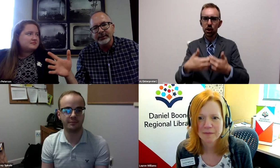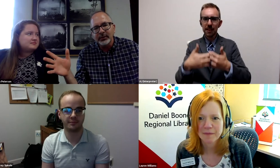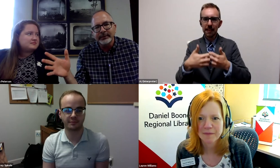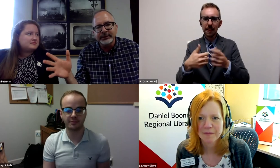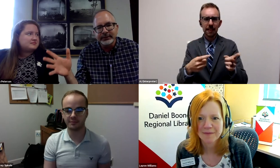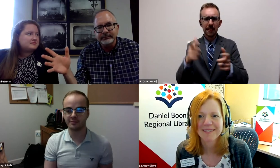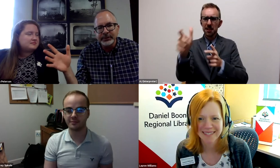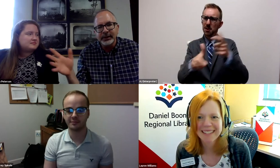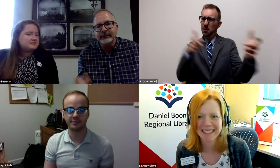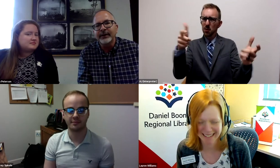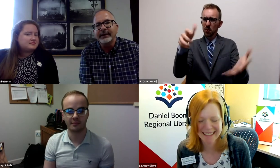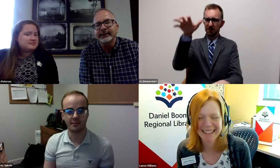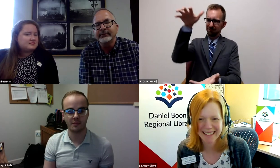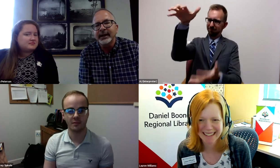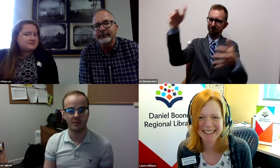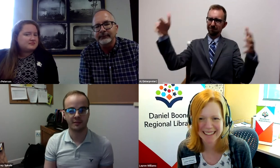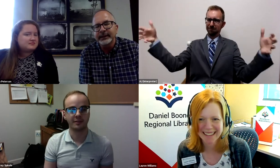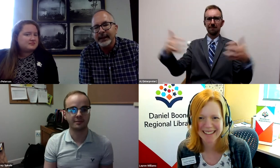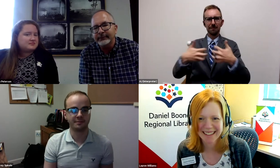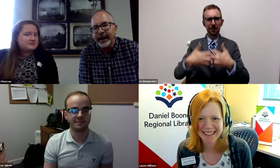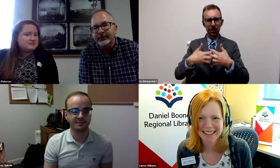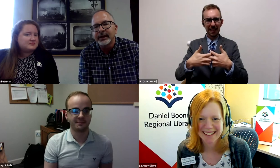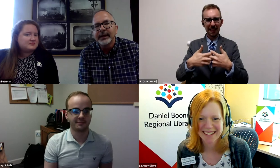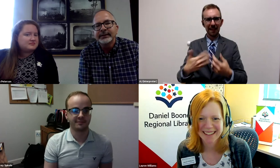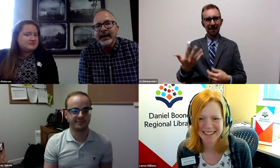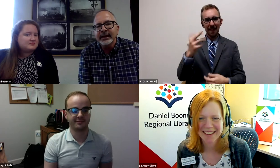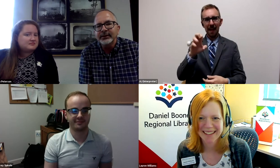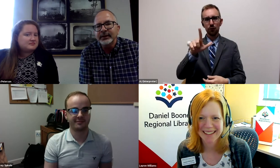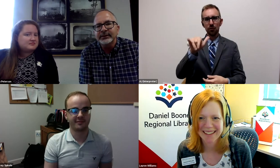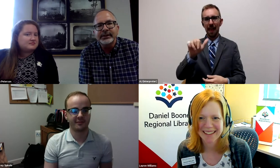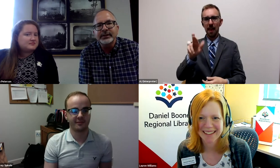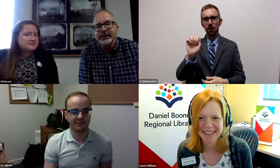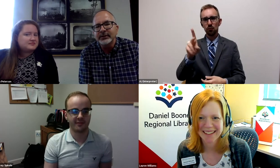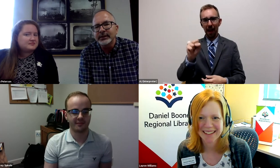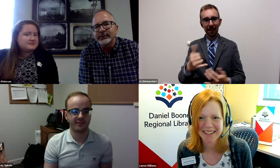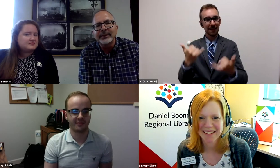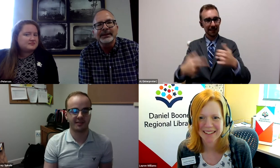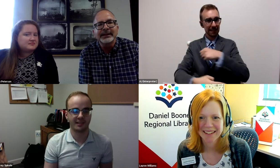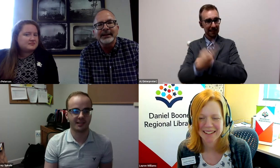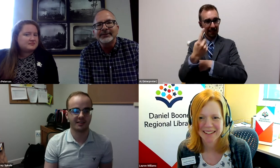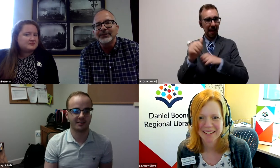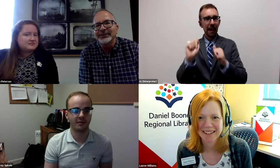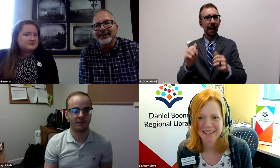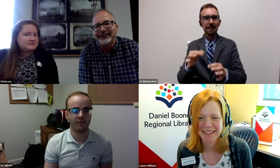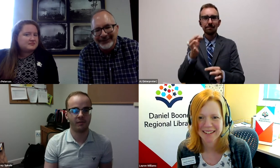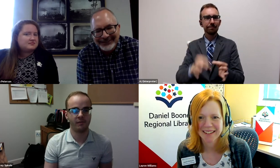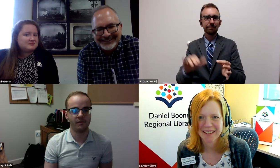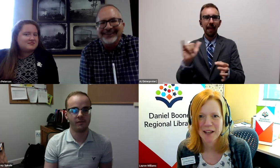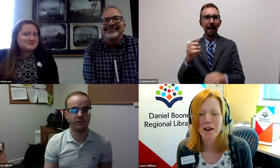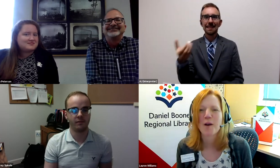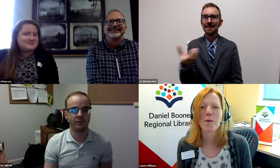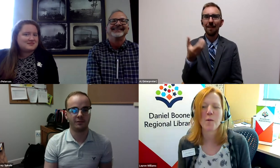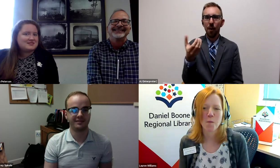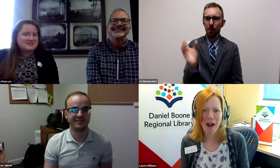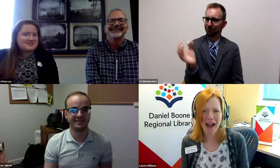gigant enormous machine, five relay racks. Today, you can essentially do this with something akin to the cell phones.